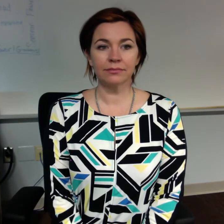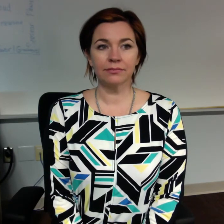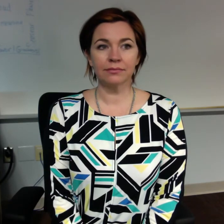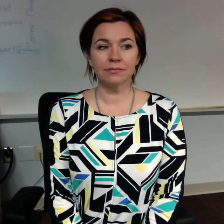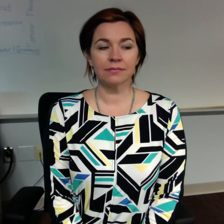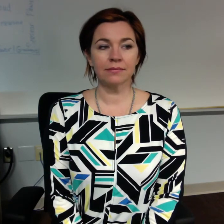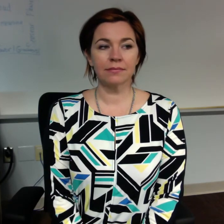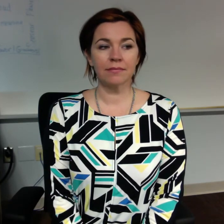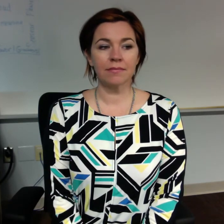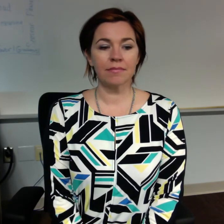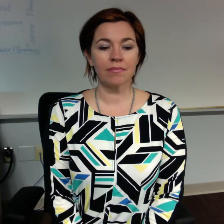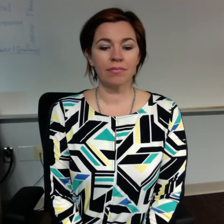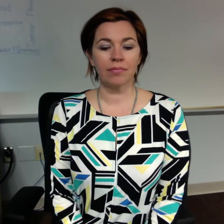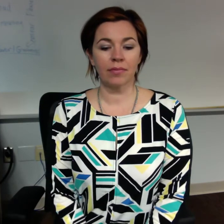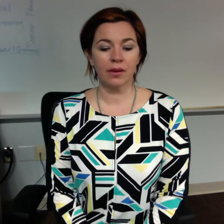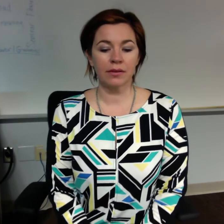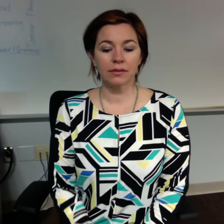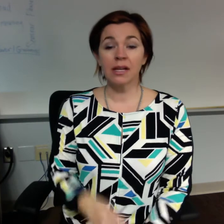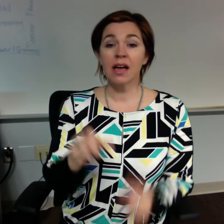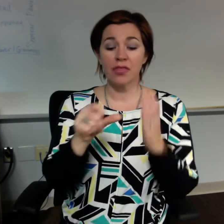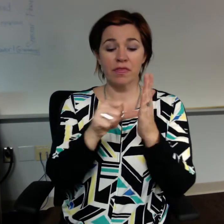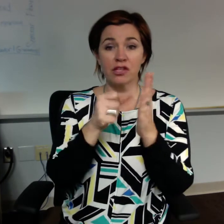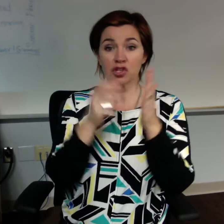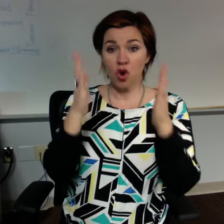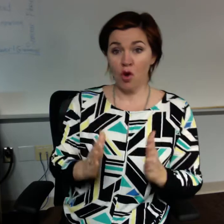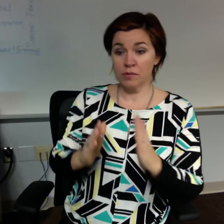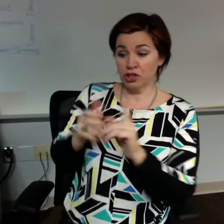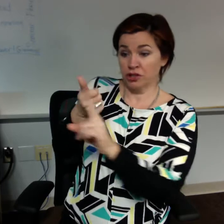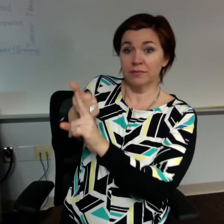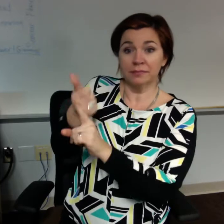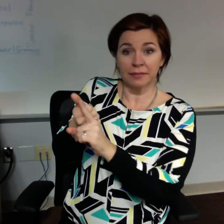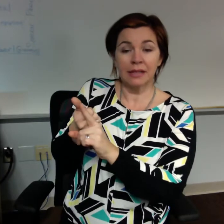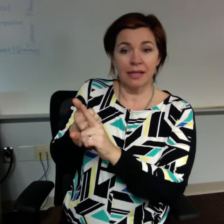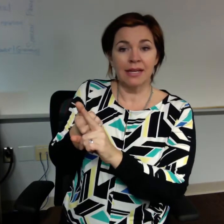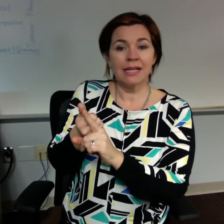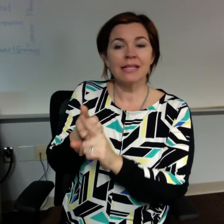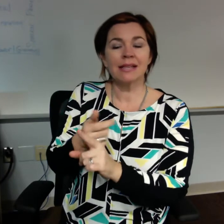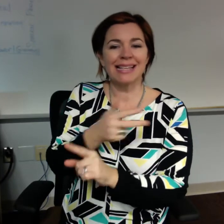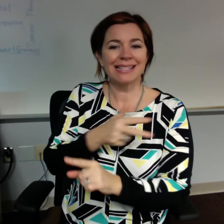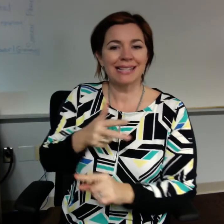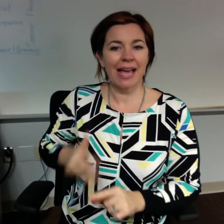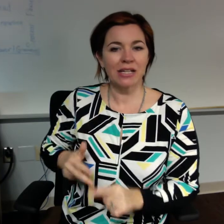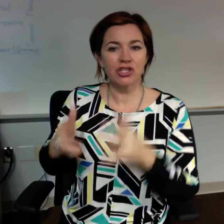The sculptor was a Danish-American, and